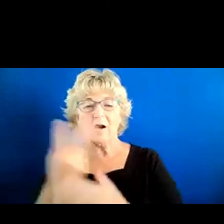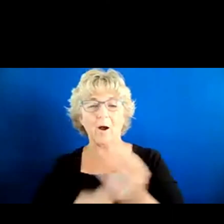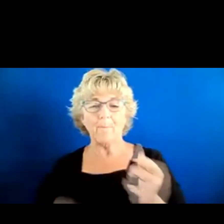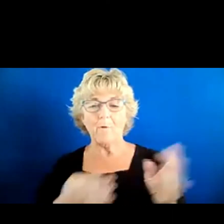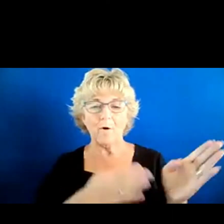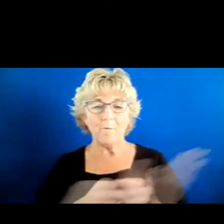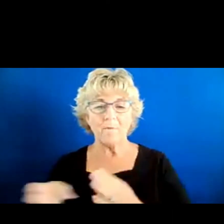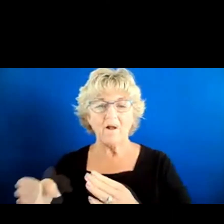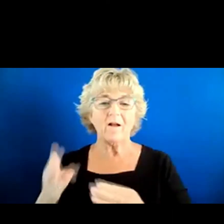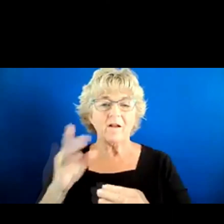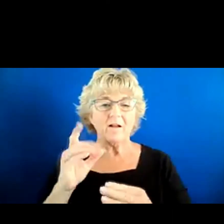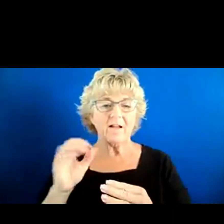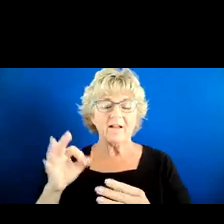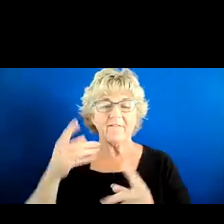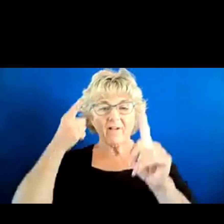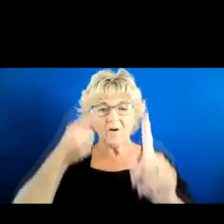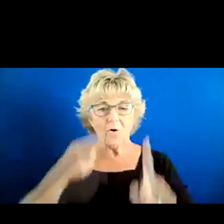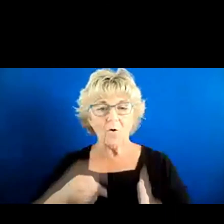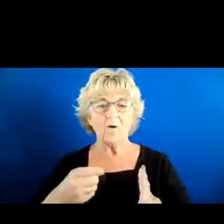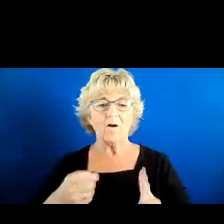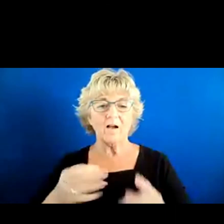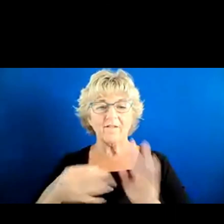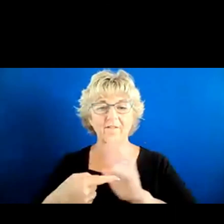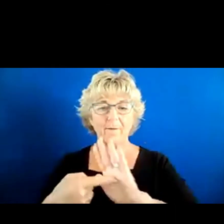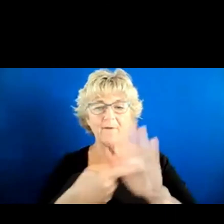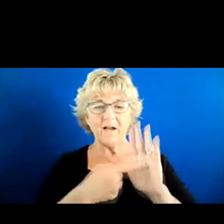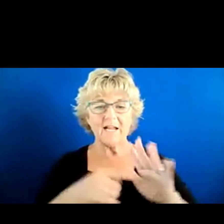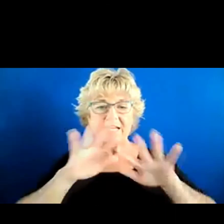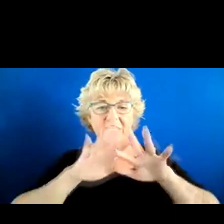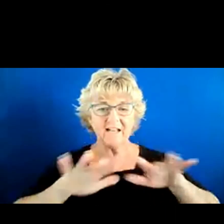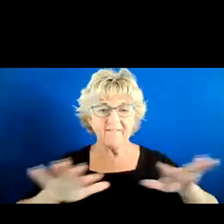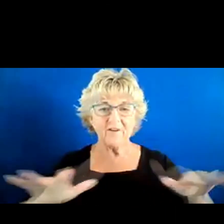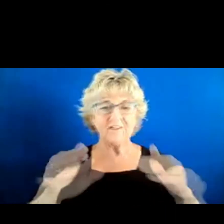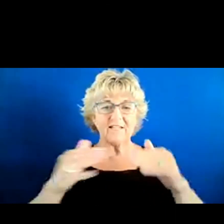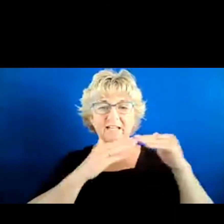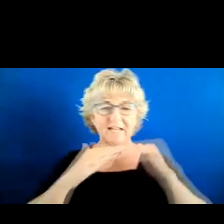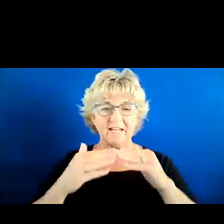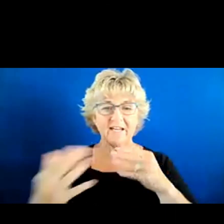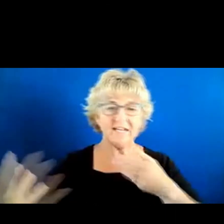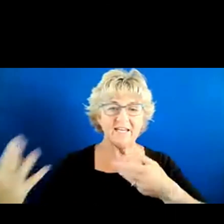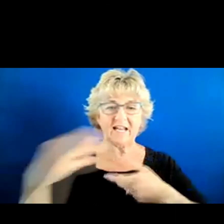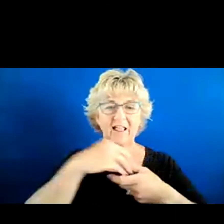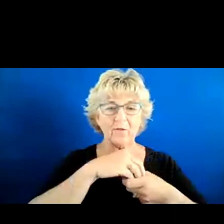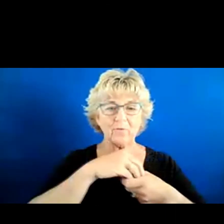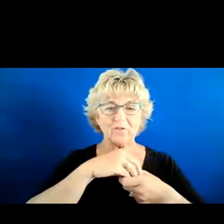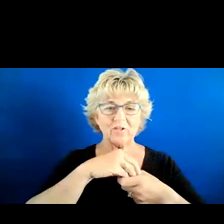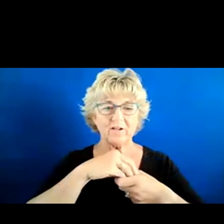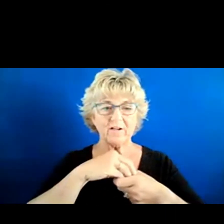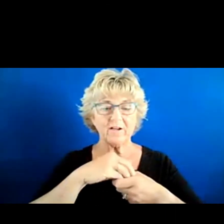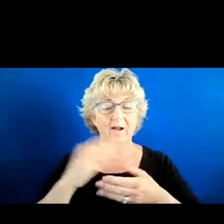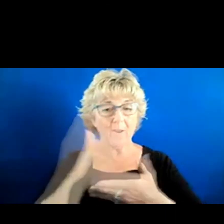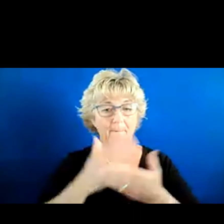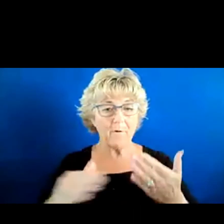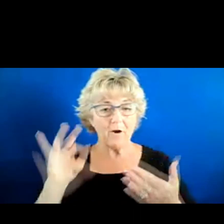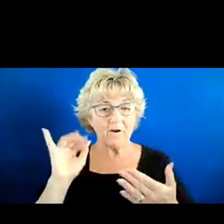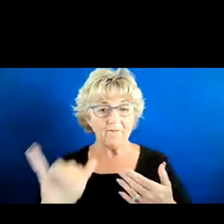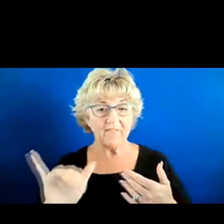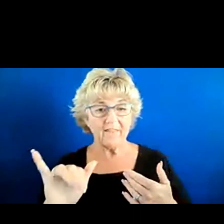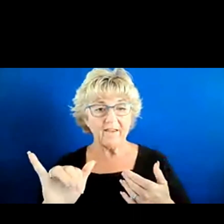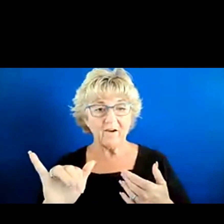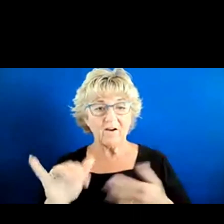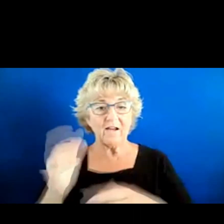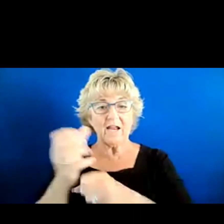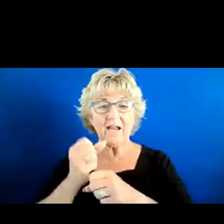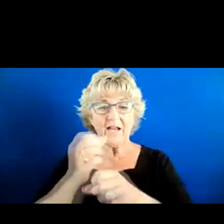network writ large, championing modeling diversity, equity, and inclusion. And part of that was getting